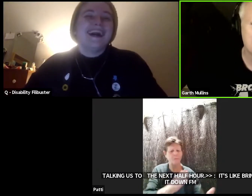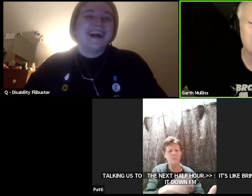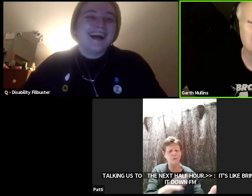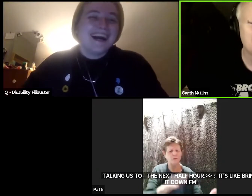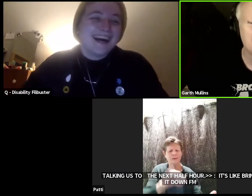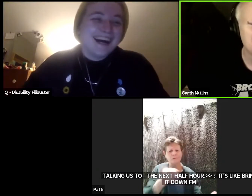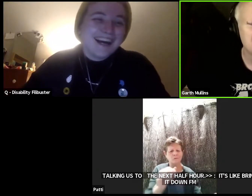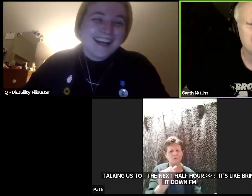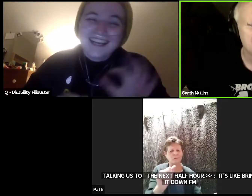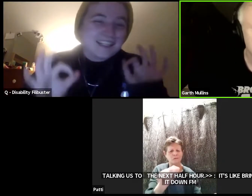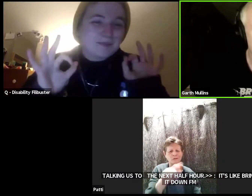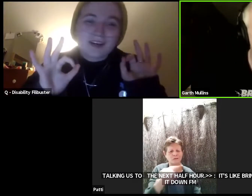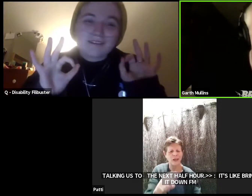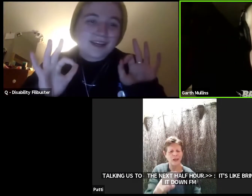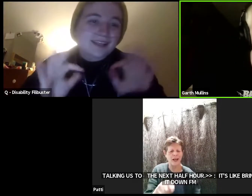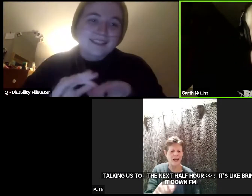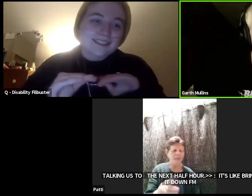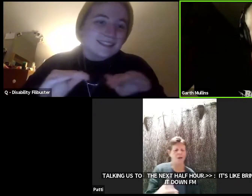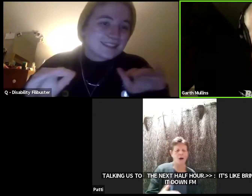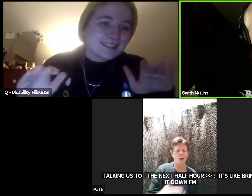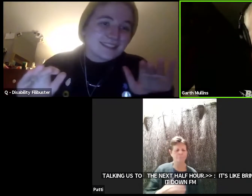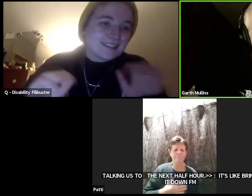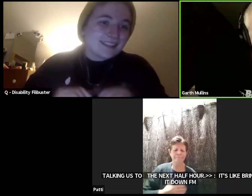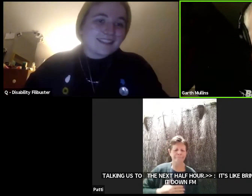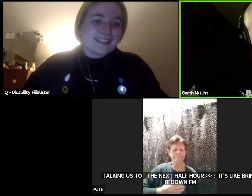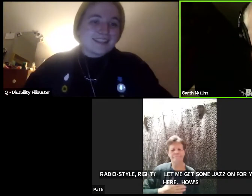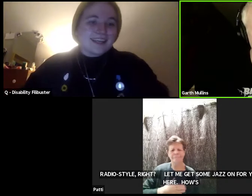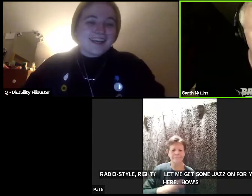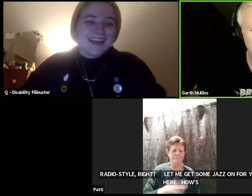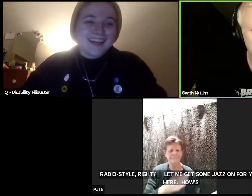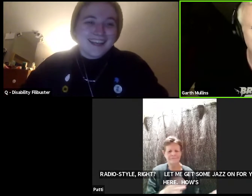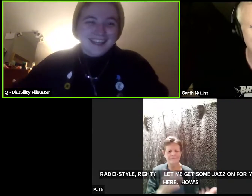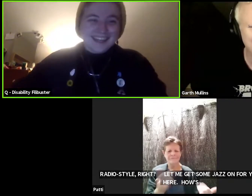how's that all right okay so so where are we going next